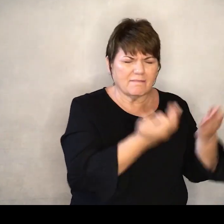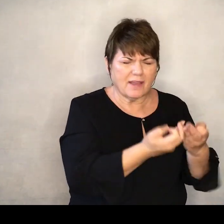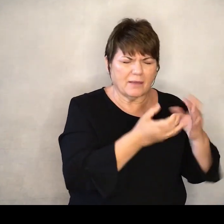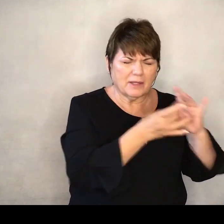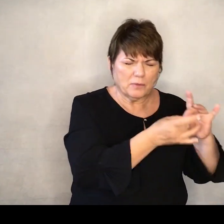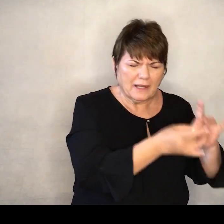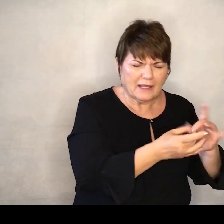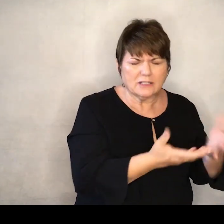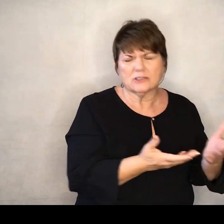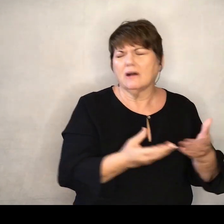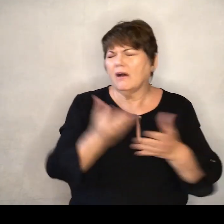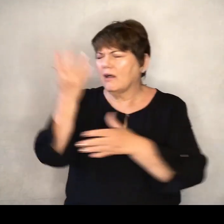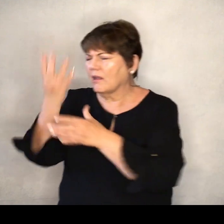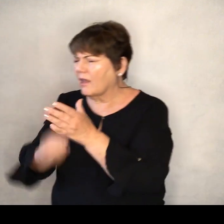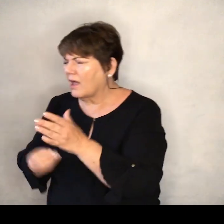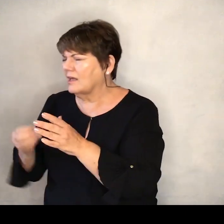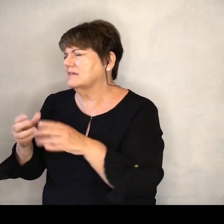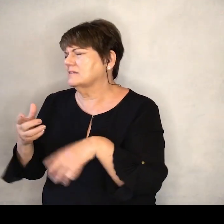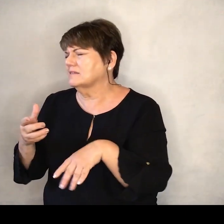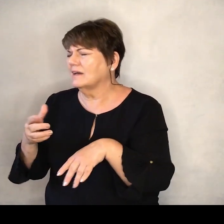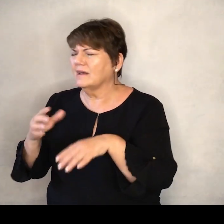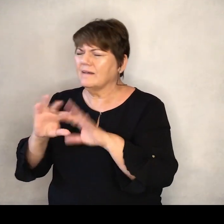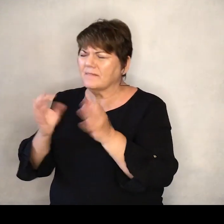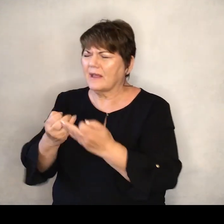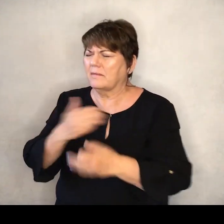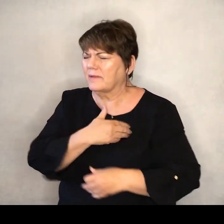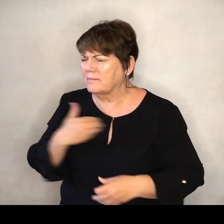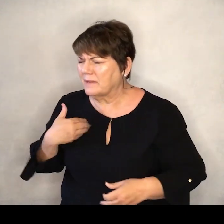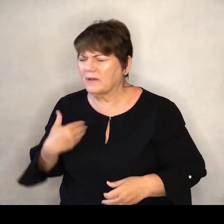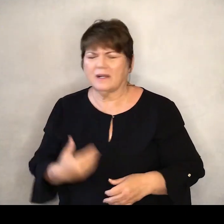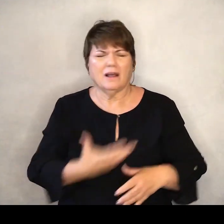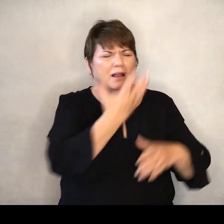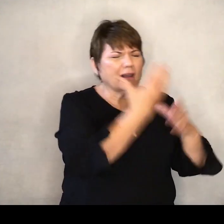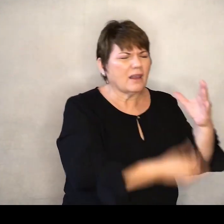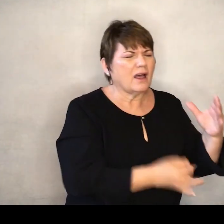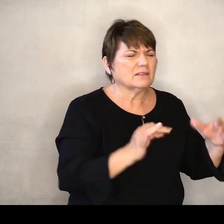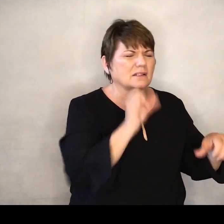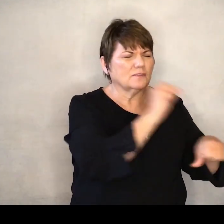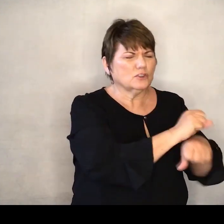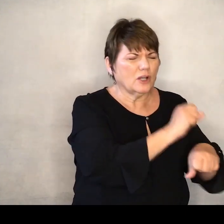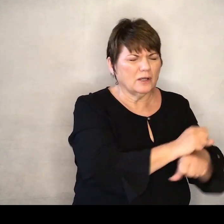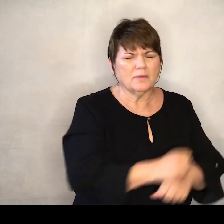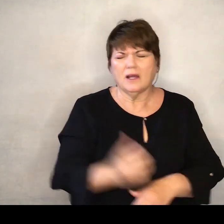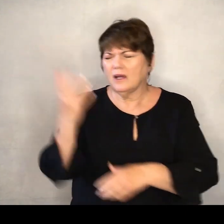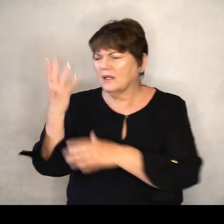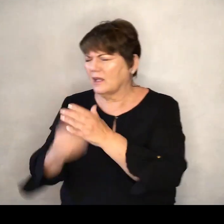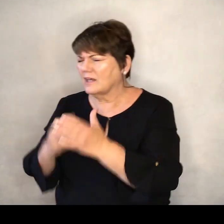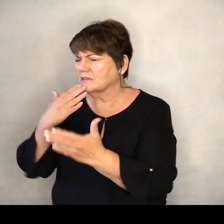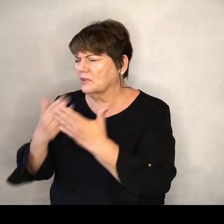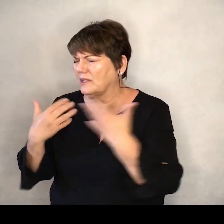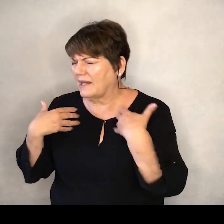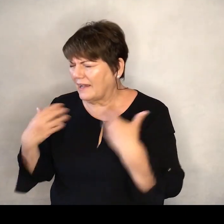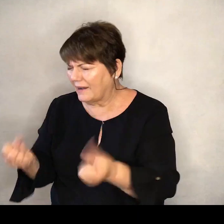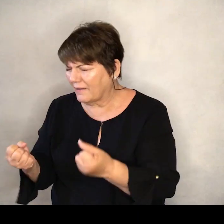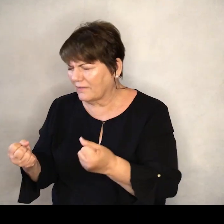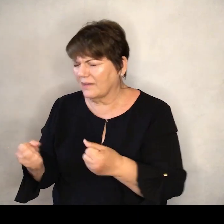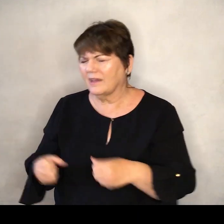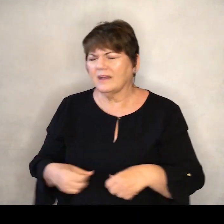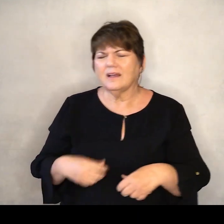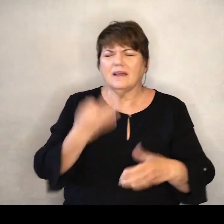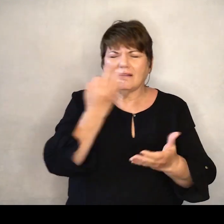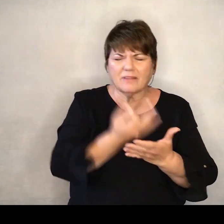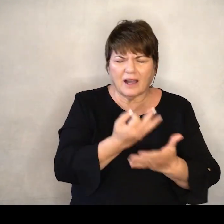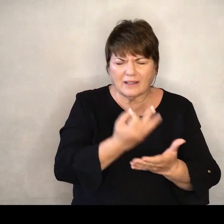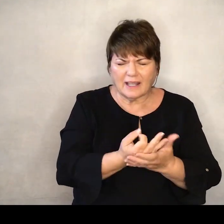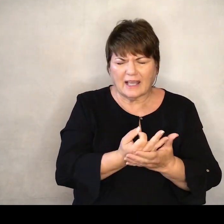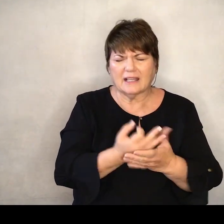The loss of a family member The loss of a job The loss of good health Finances